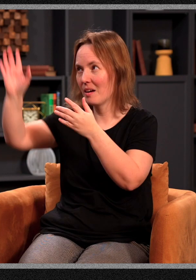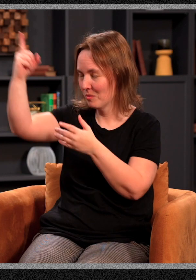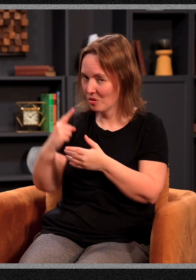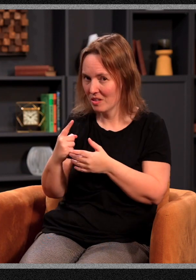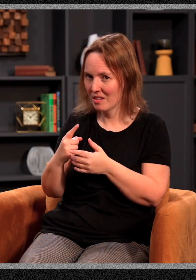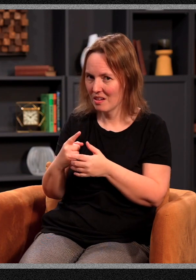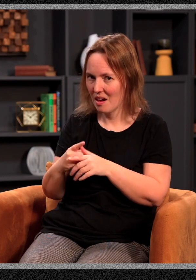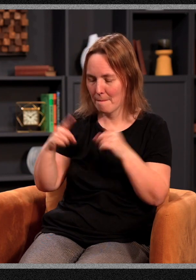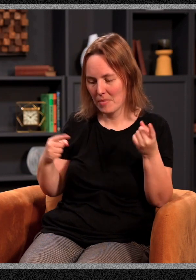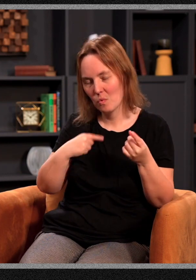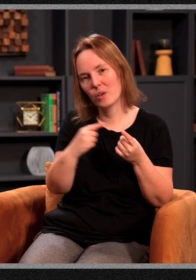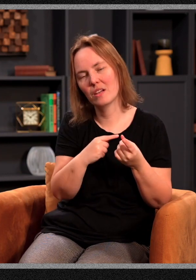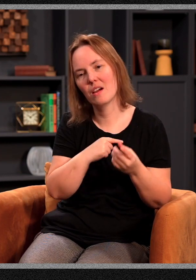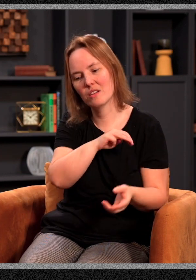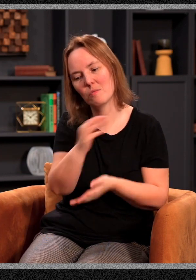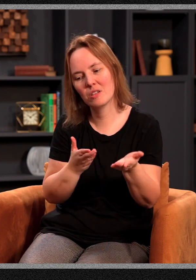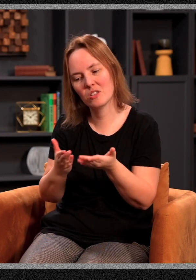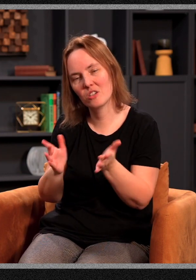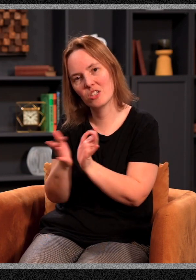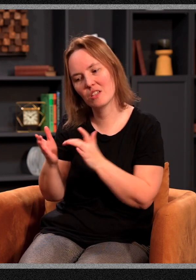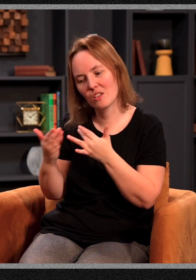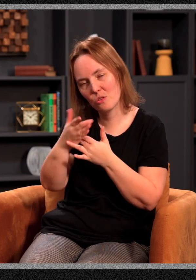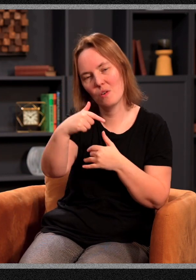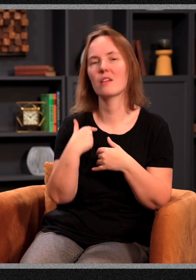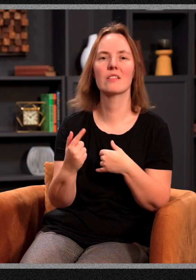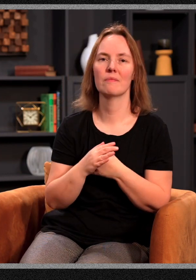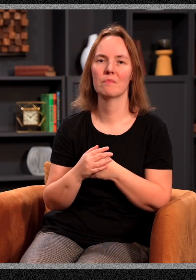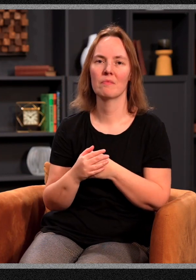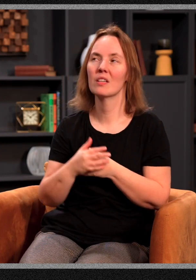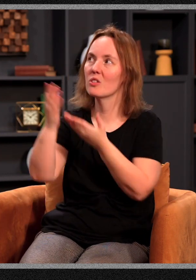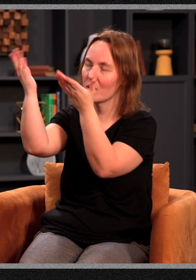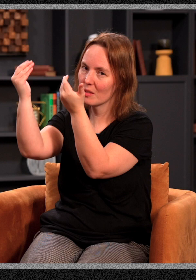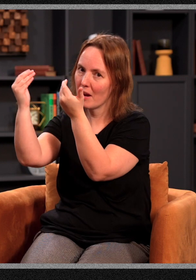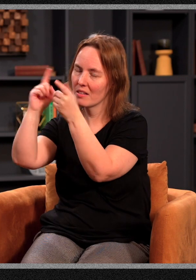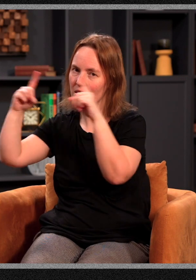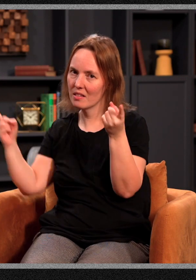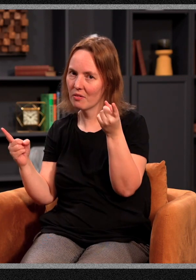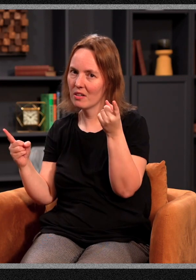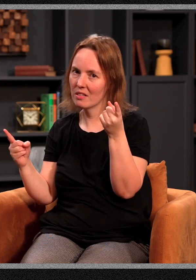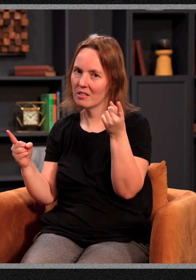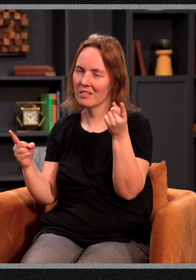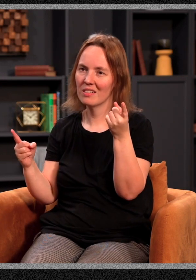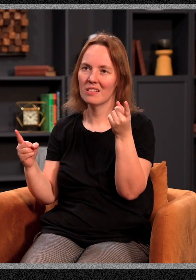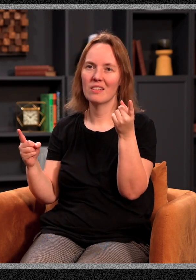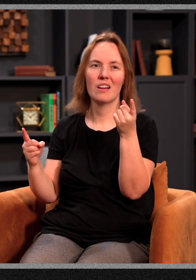us, but we are to minister Jesus through us. We are to expect a different dimension of life.